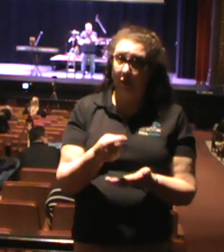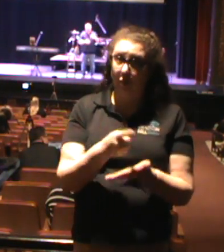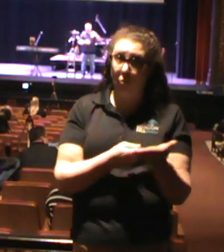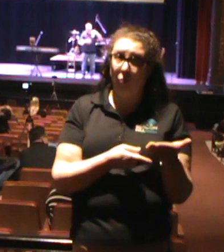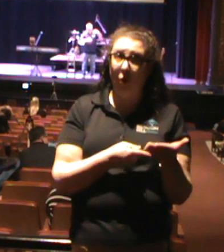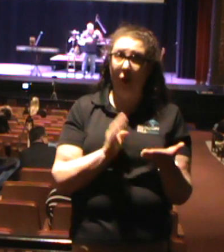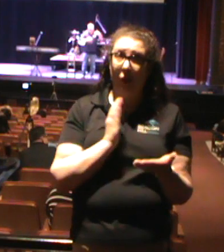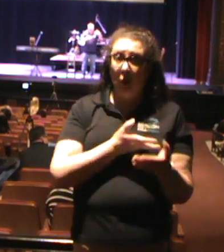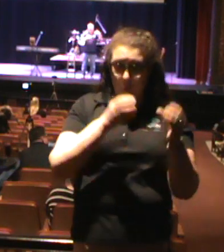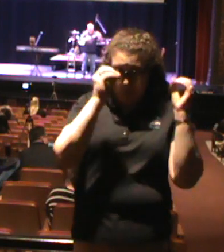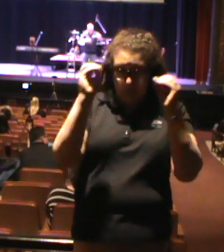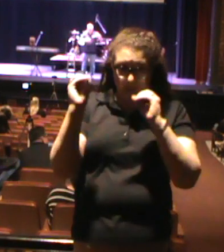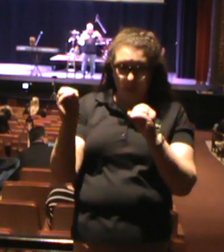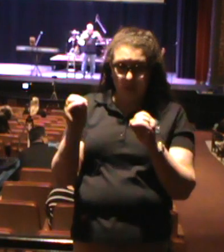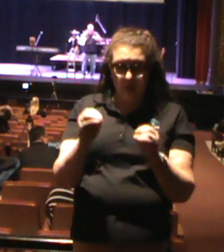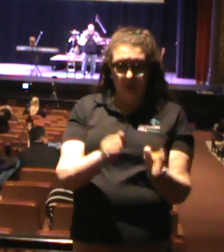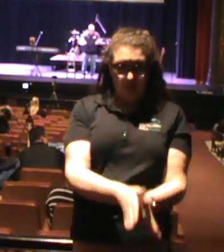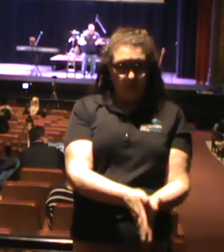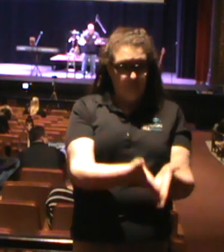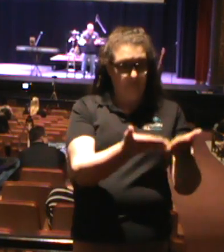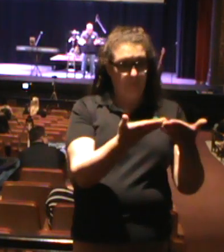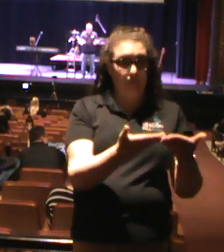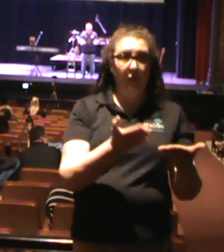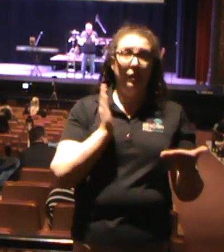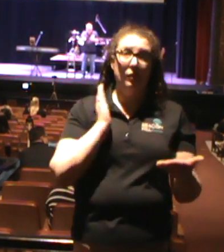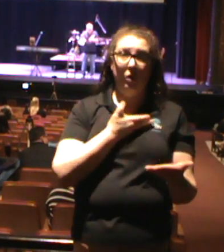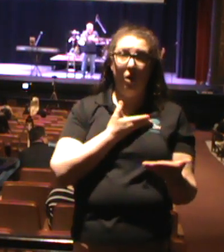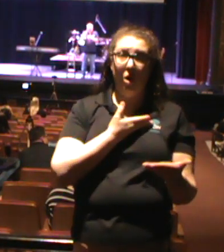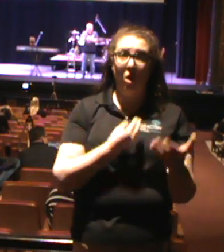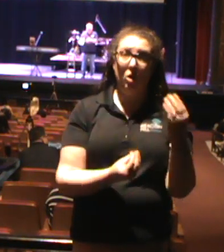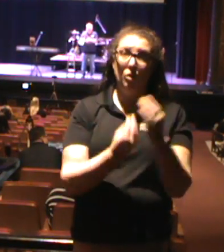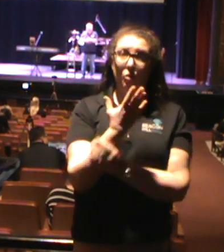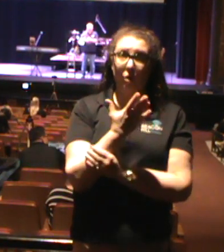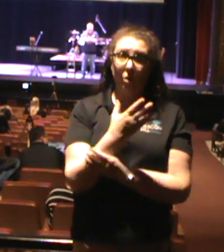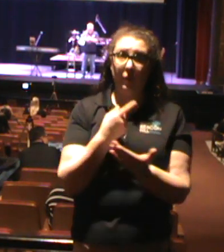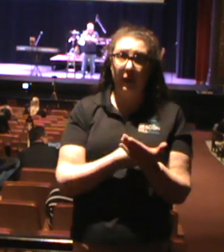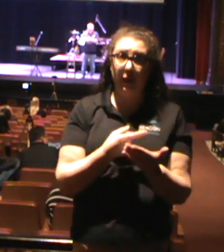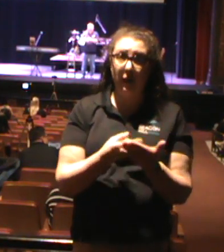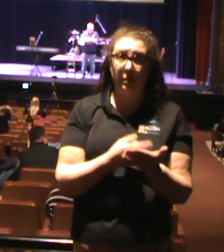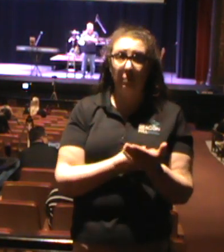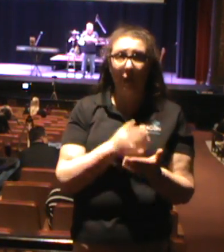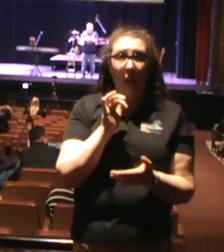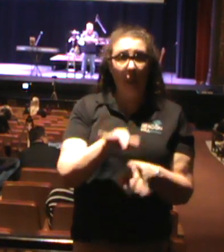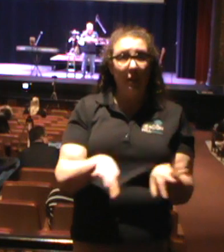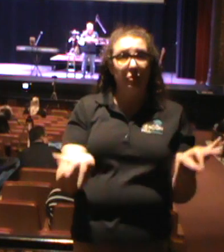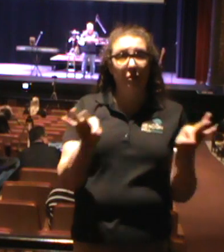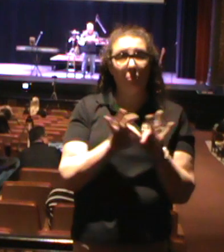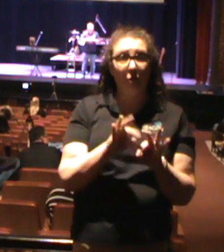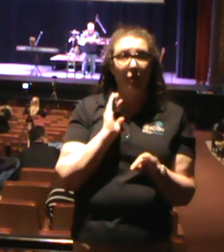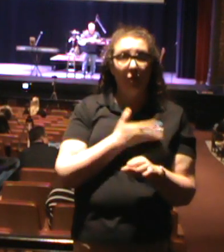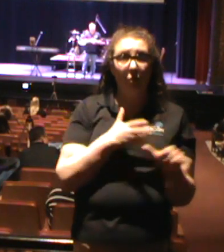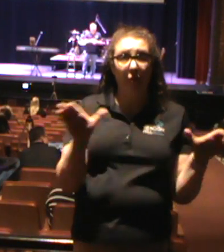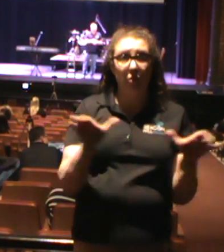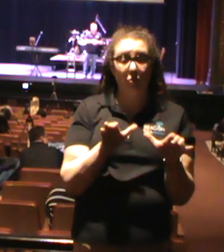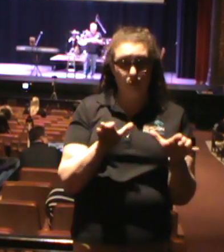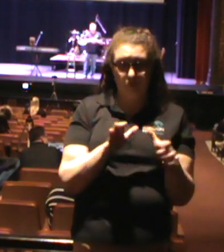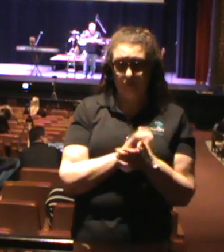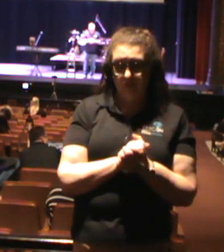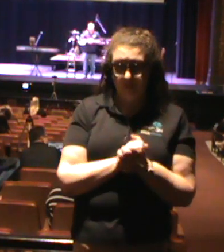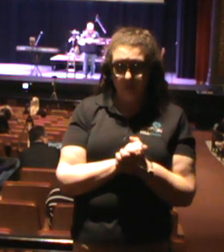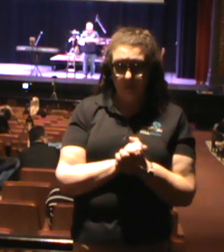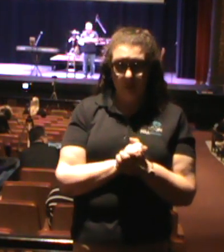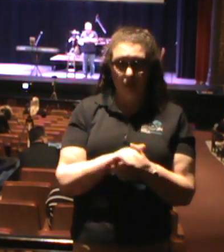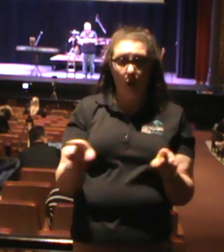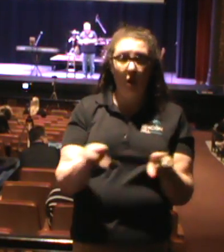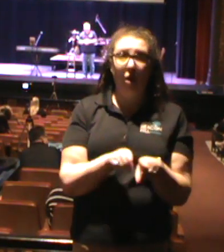open book for our growth and accountability. And I think that's important that we do that to stay as doctrinally sound as we can. We do